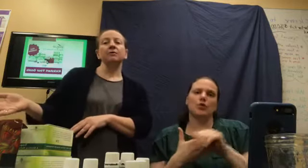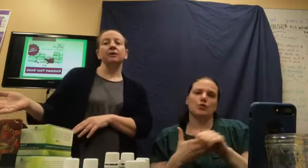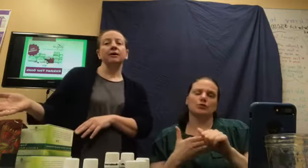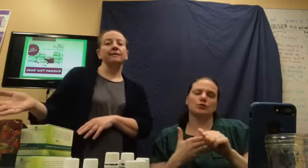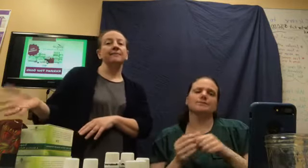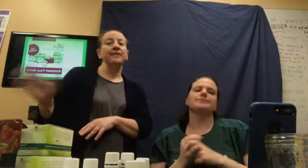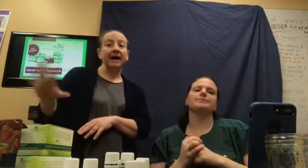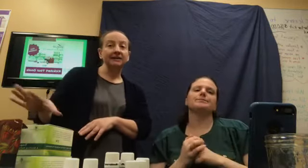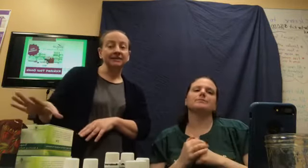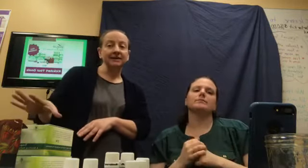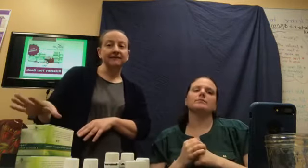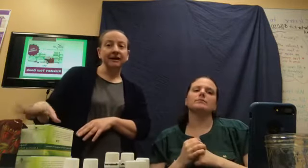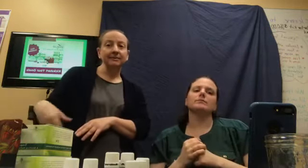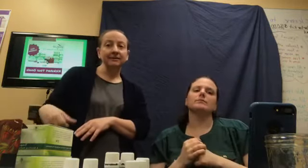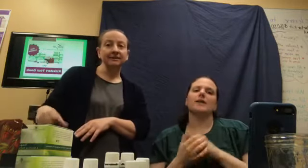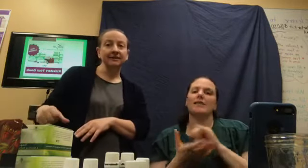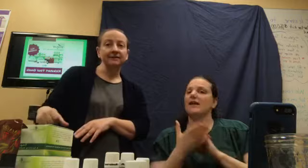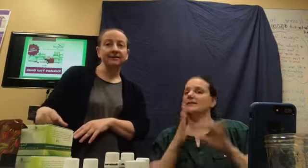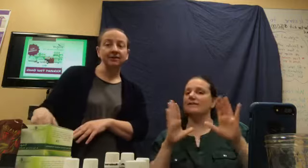So, that's a fabulous savings too.